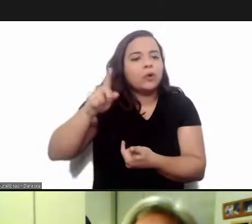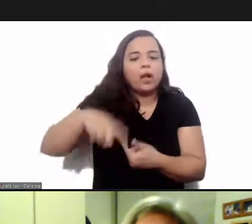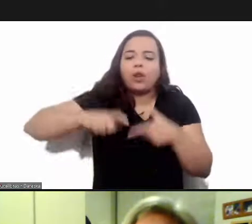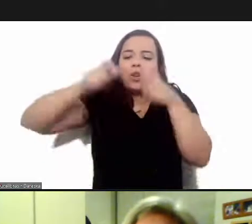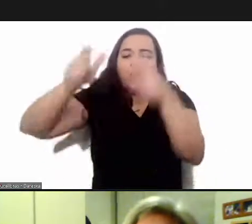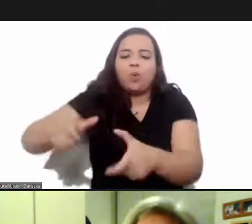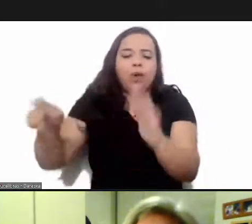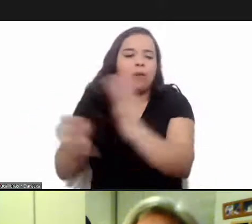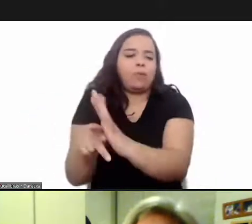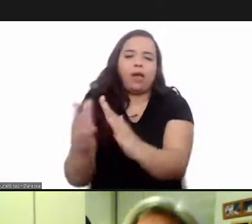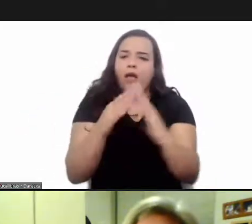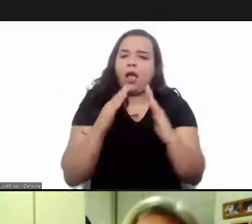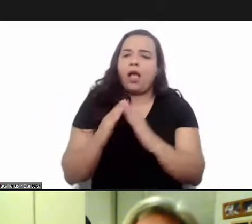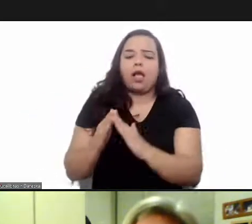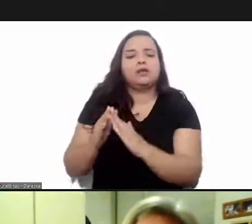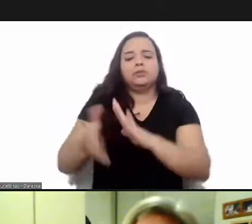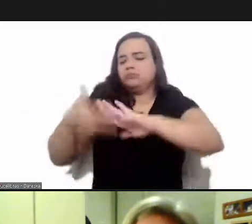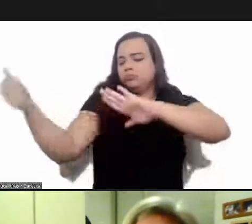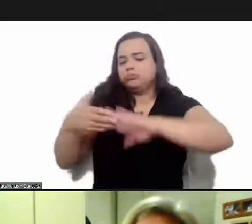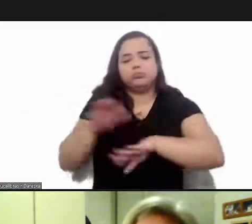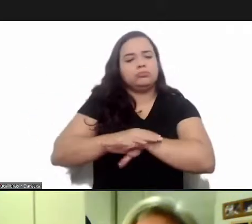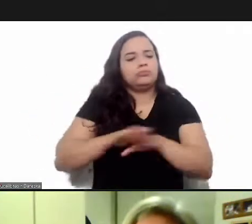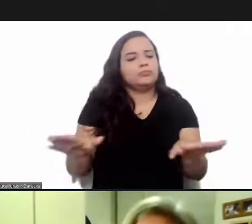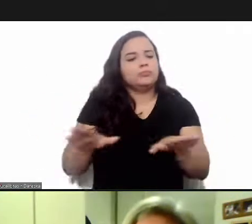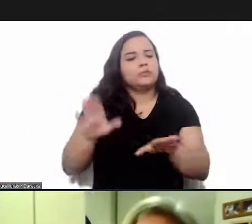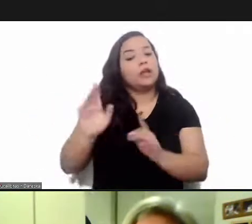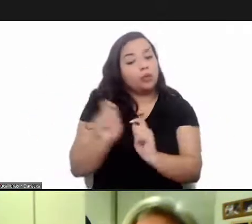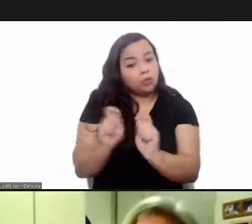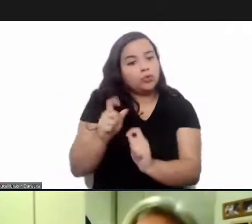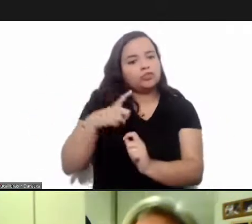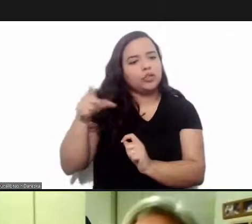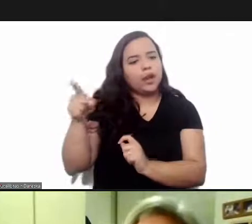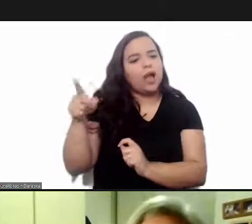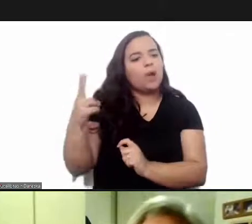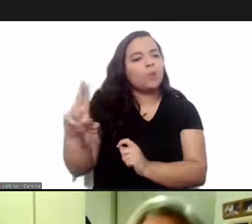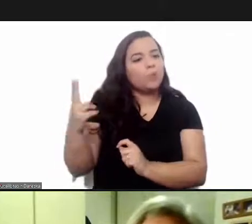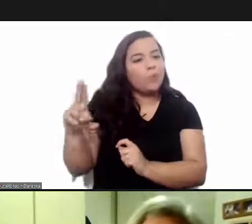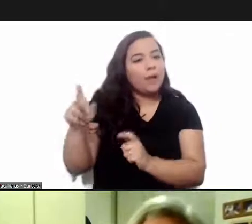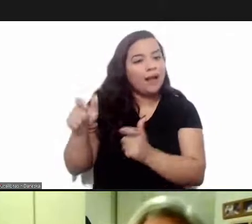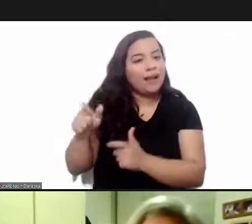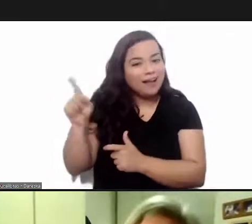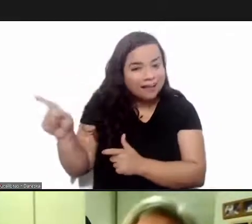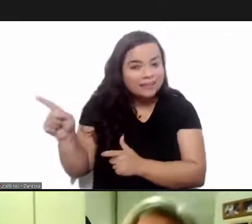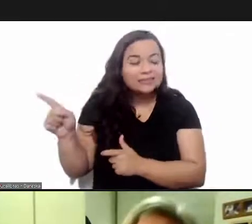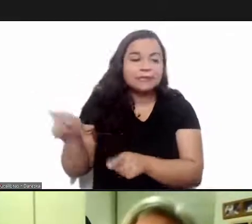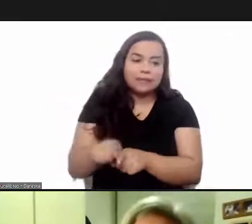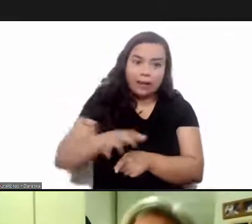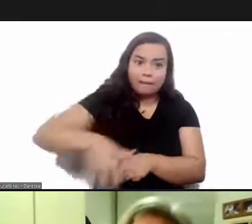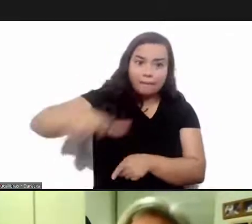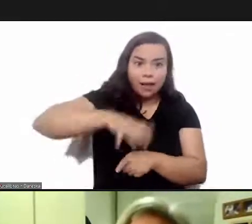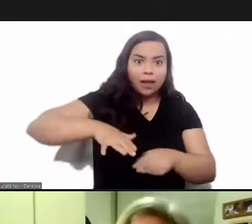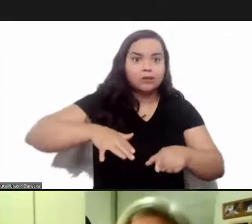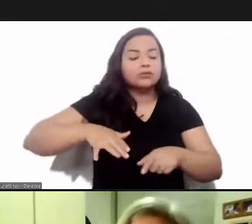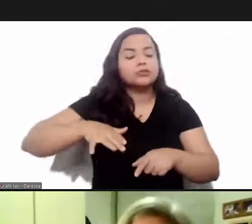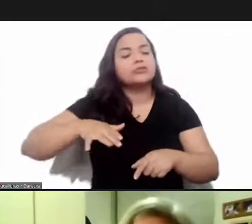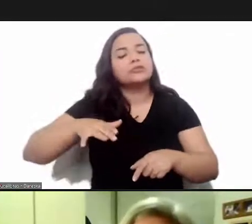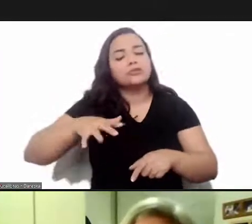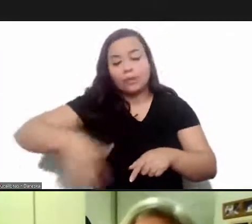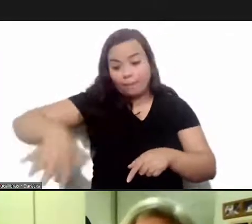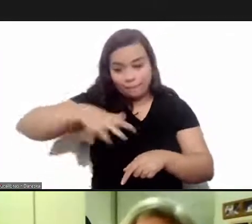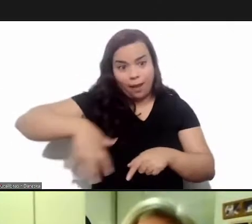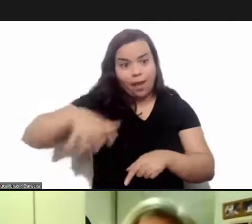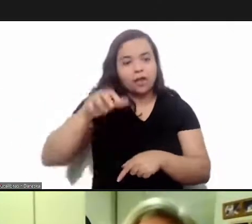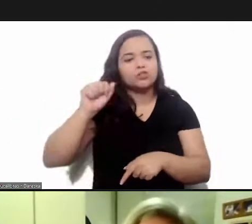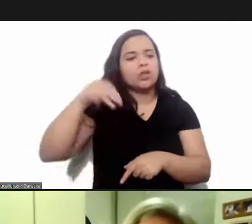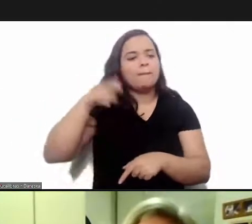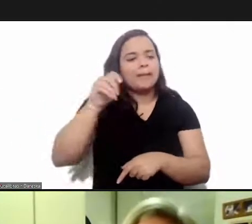problem which is already under control and with salvatella and uruguay working closely together and an environmental part that i had it in youth